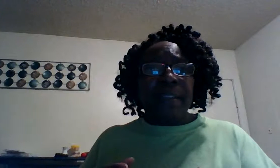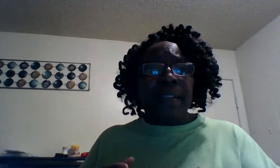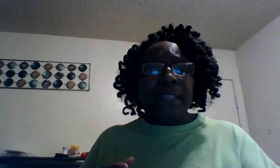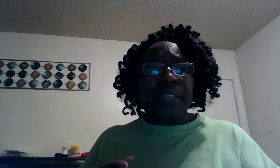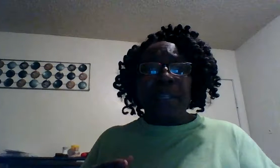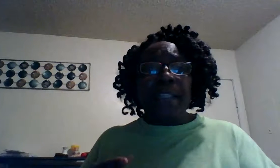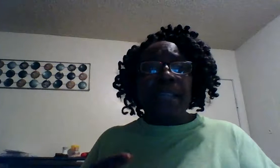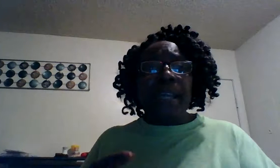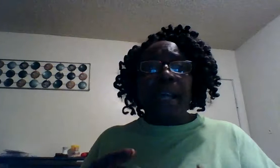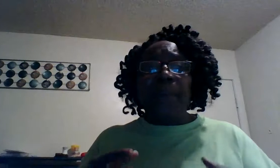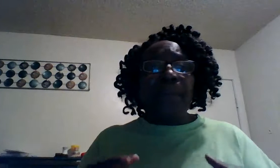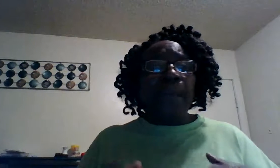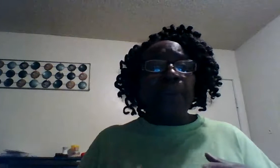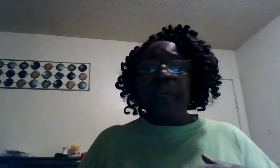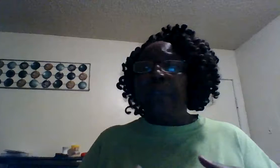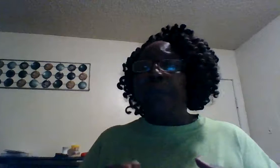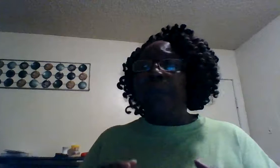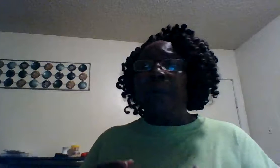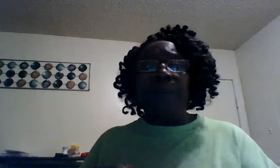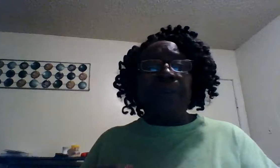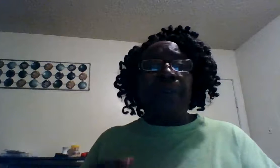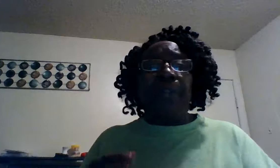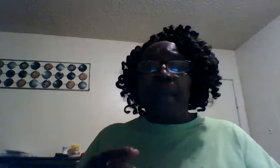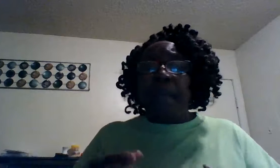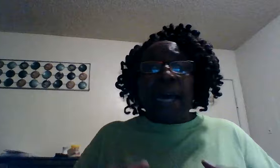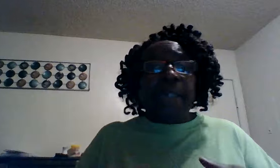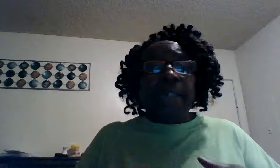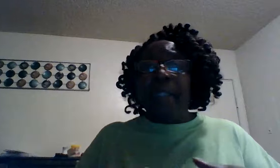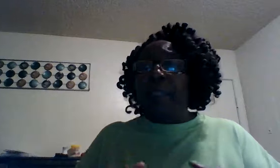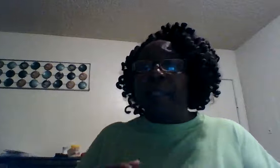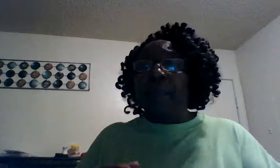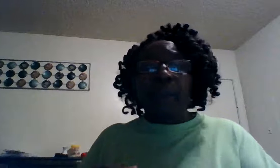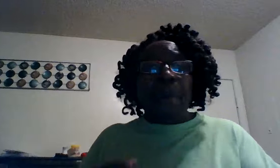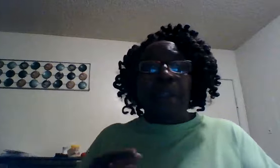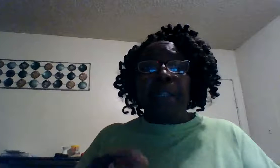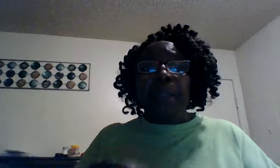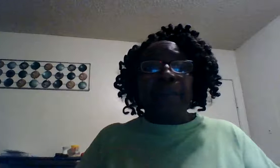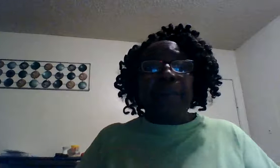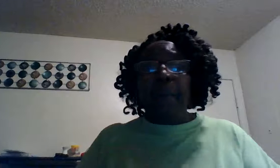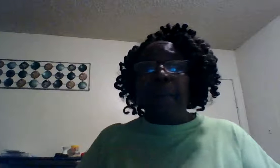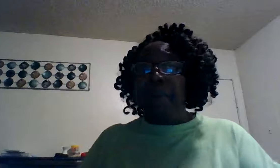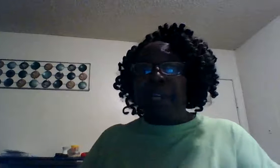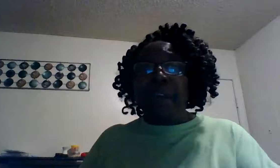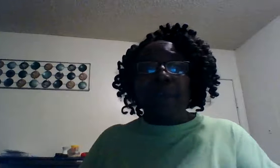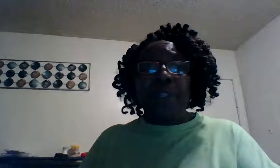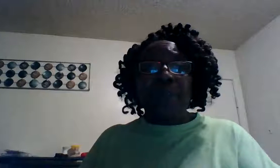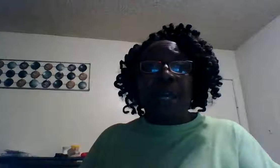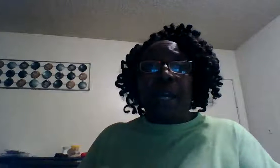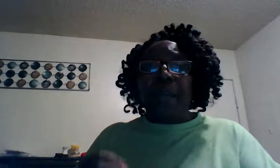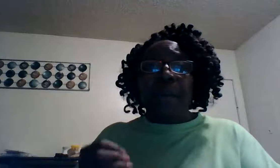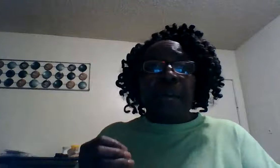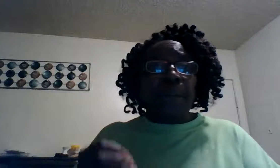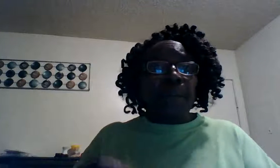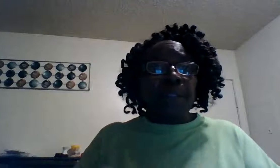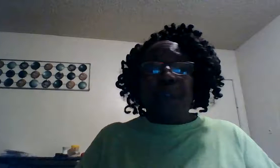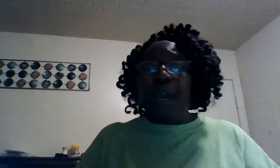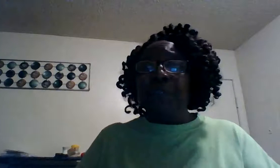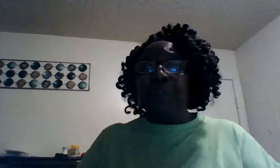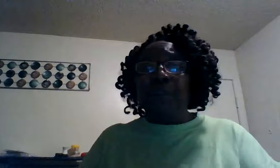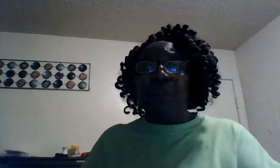that's really saying I don't care what you going through I still love you I'm going to love you I'm going to be there with you no matter what trial you going